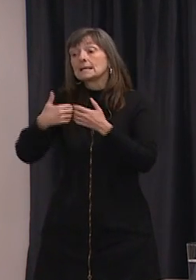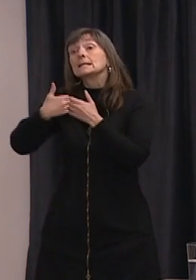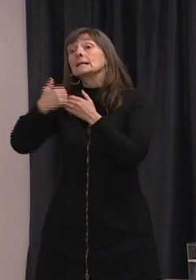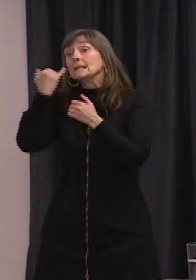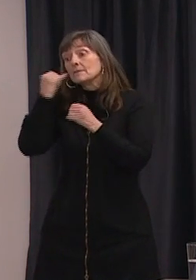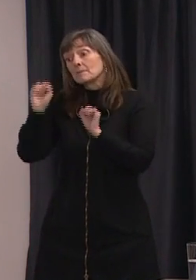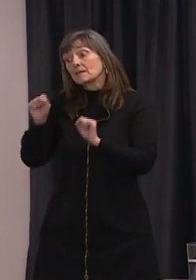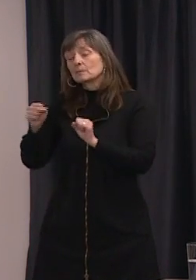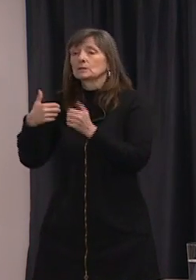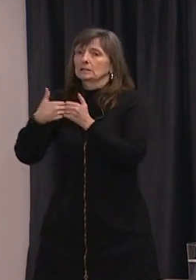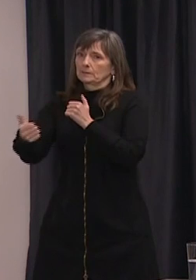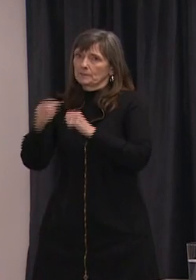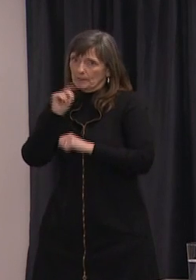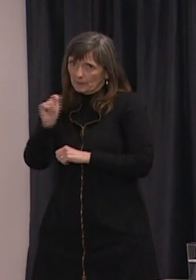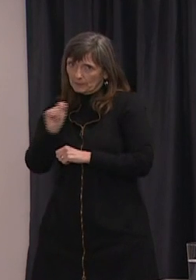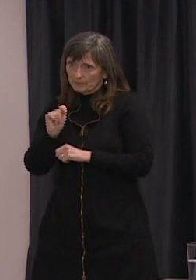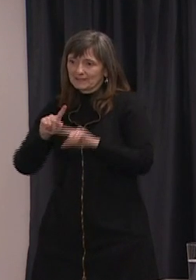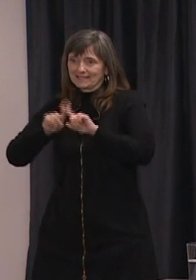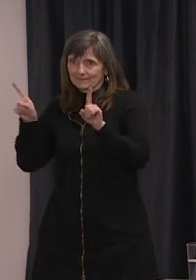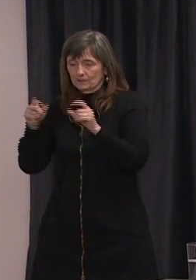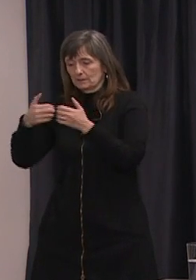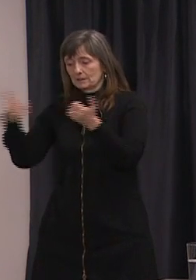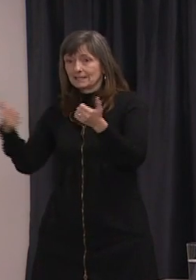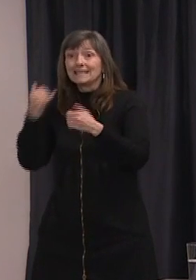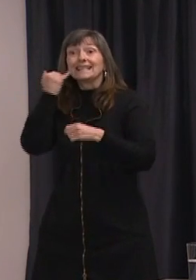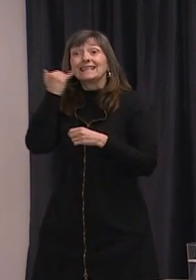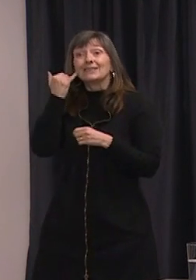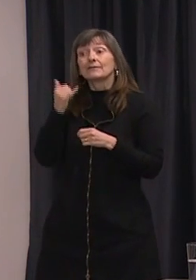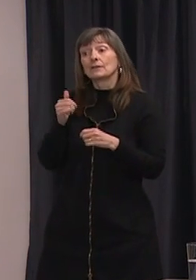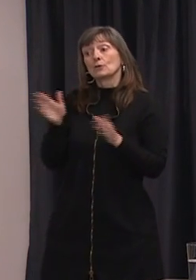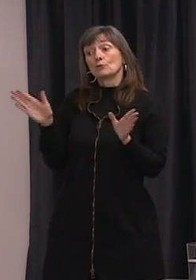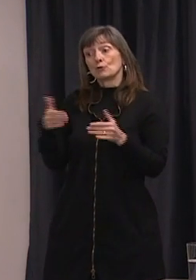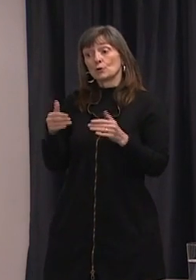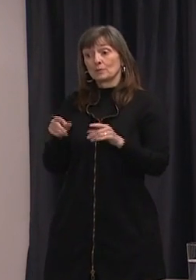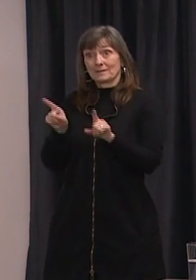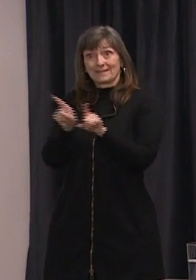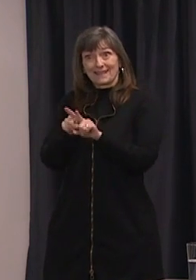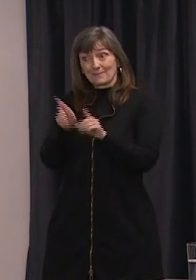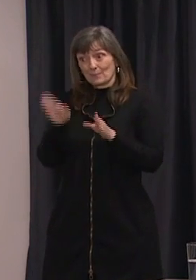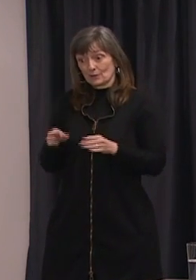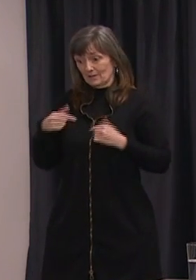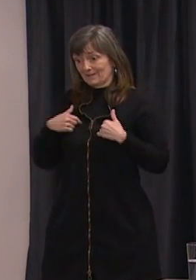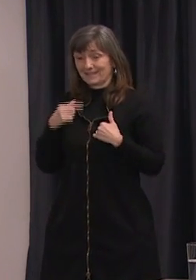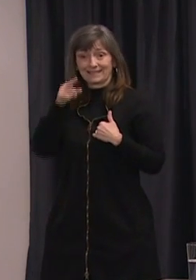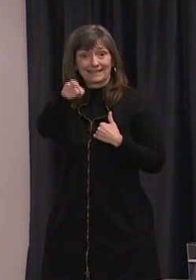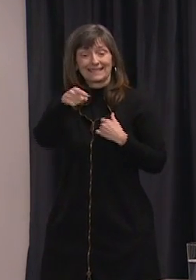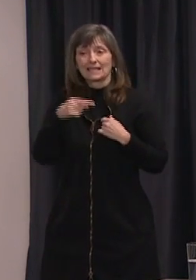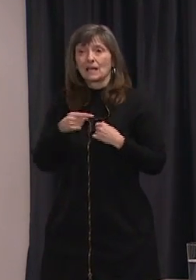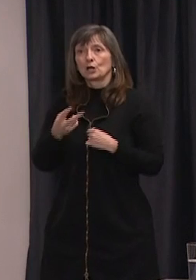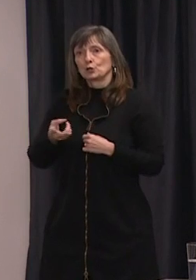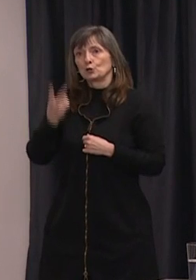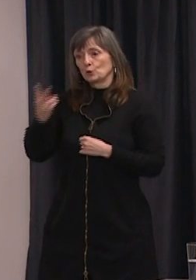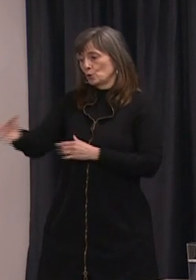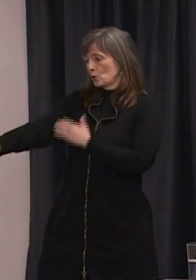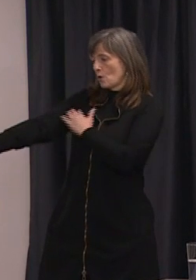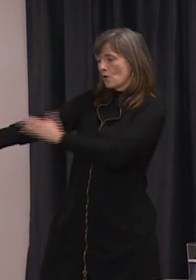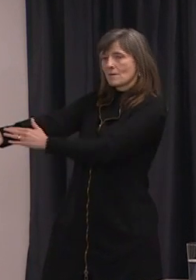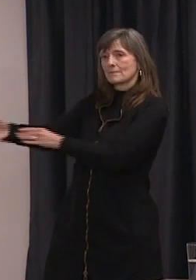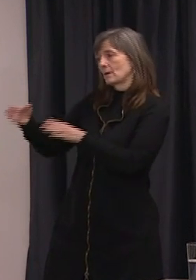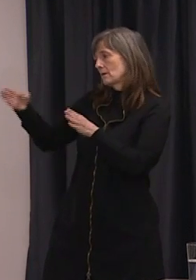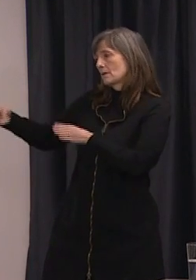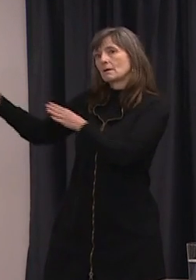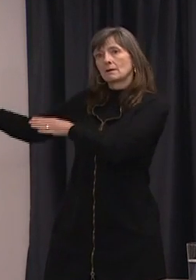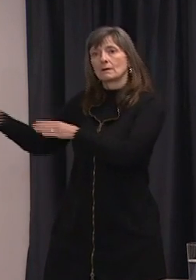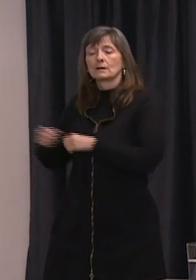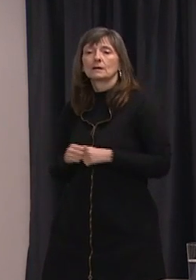if you have one. If you are in a room with other people, keep a distance of at least two arms lengths. Do not share dishes, glasses,